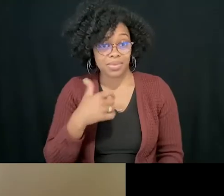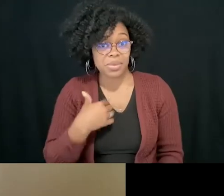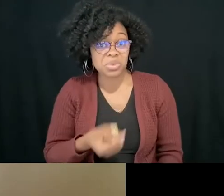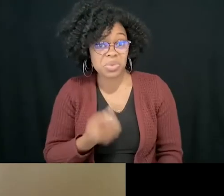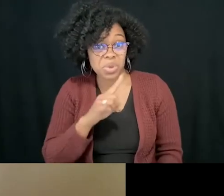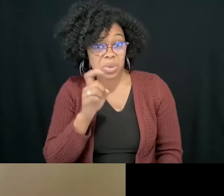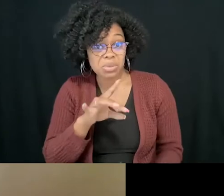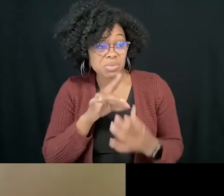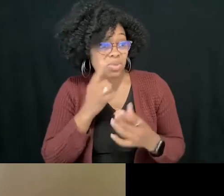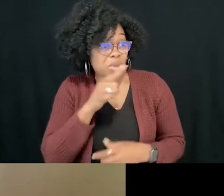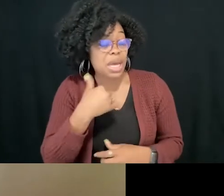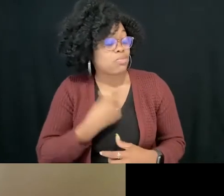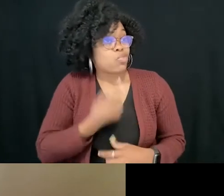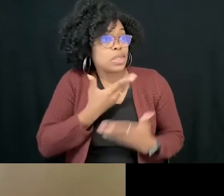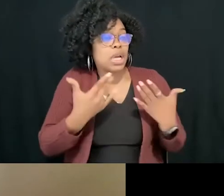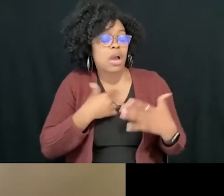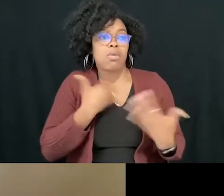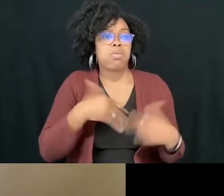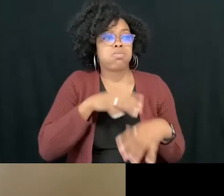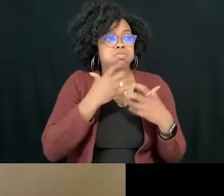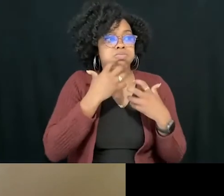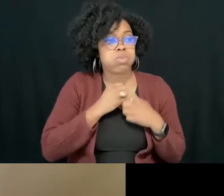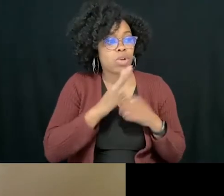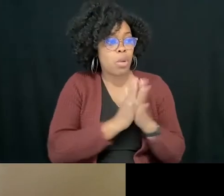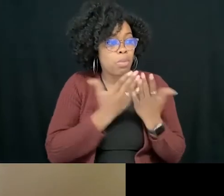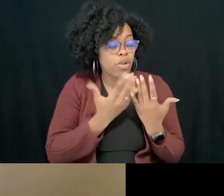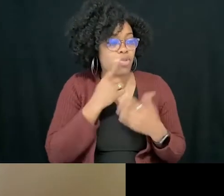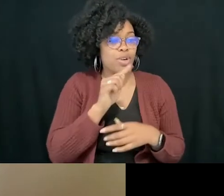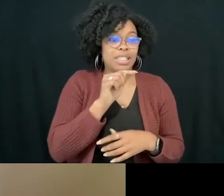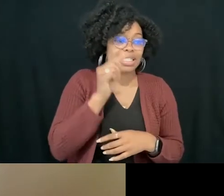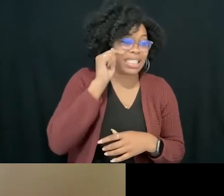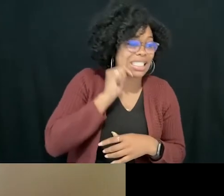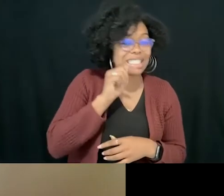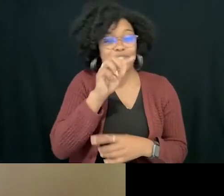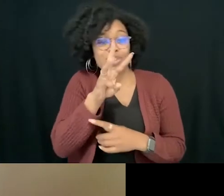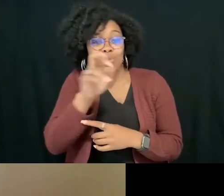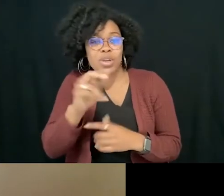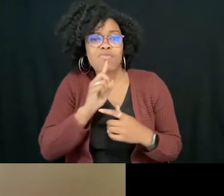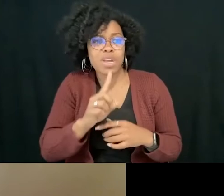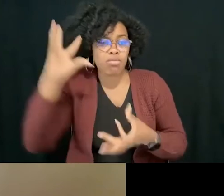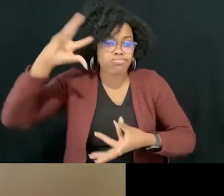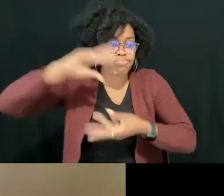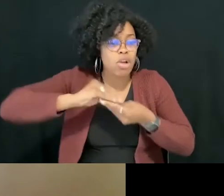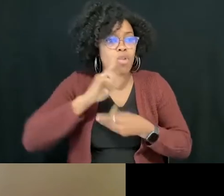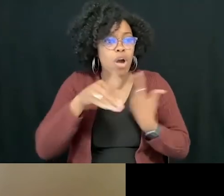comprehensive they are in the many sexual health topics that they explore in the beautifully inclusive way that they do that.